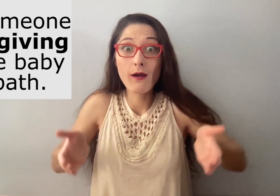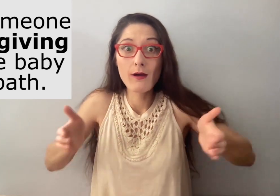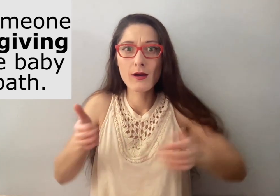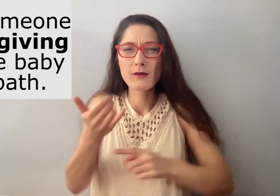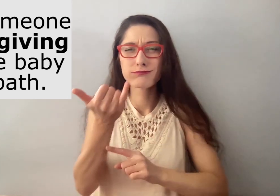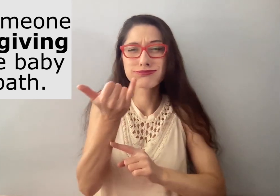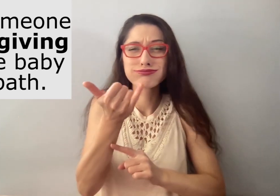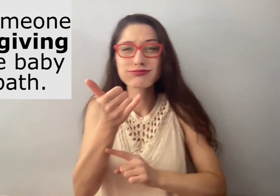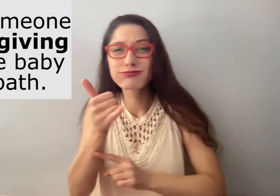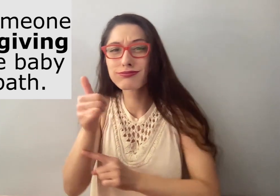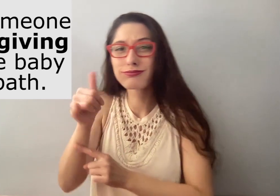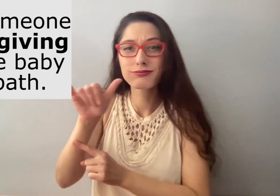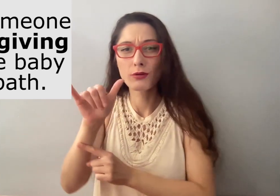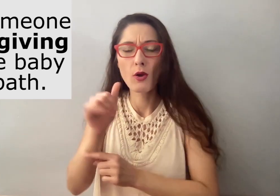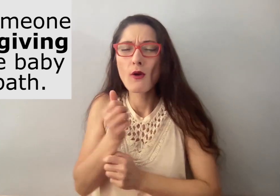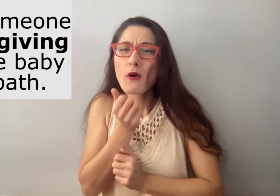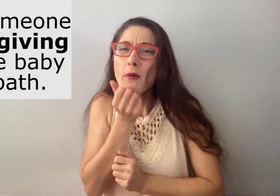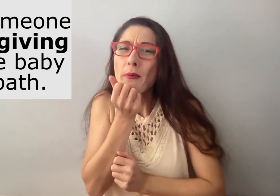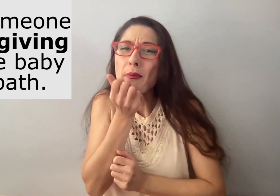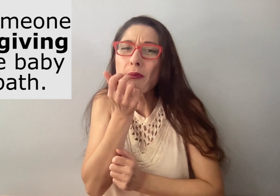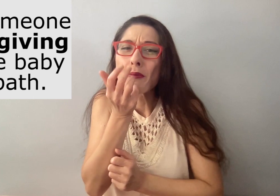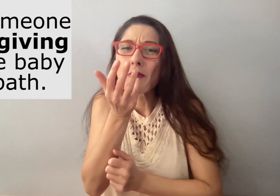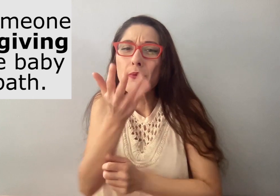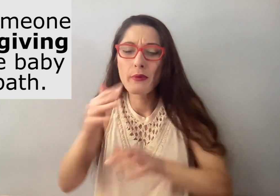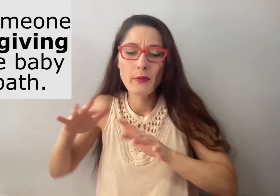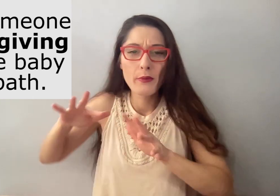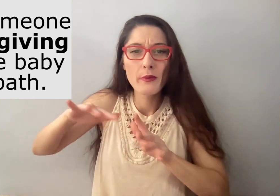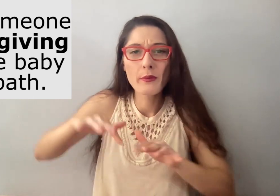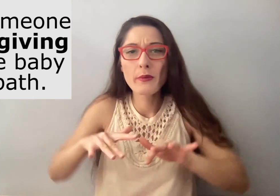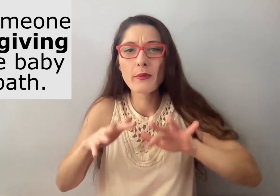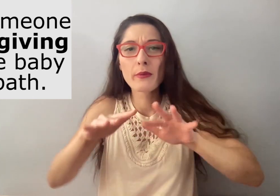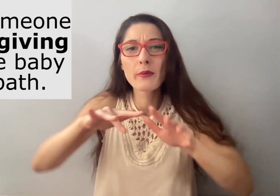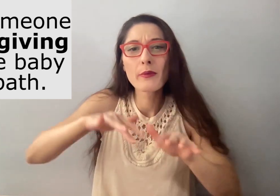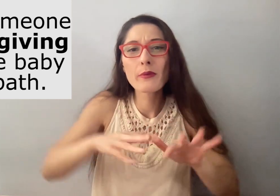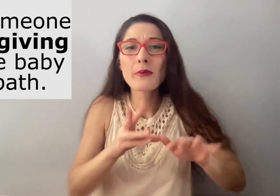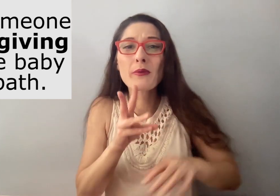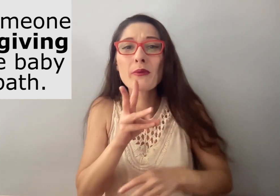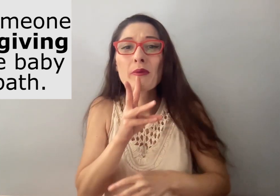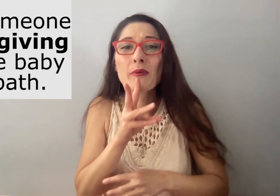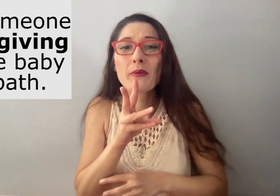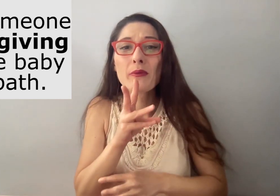The bathtub is bright yellow and filled with warm water.